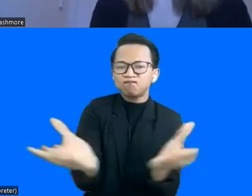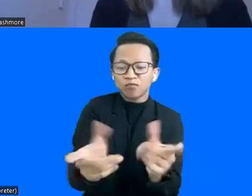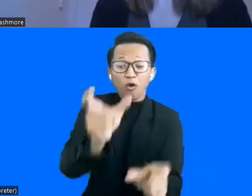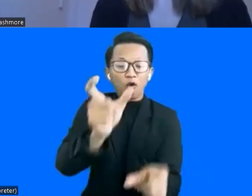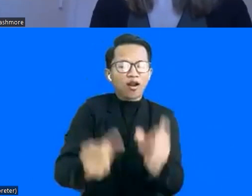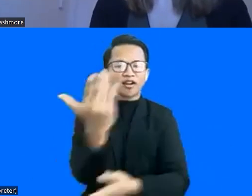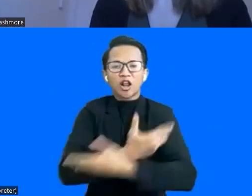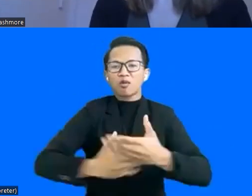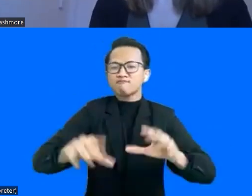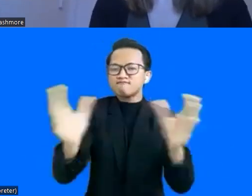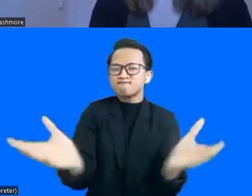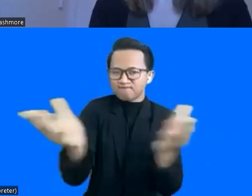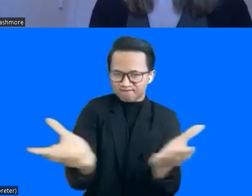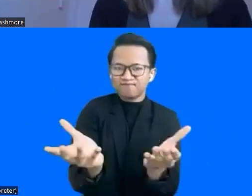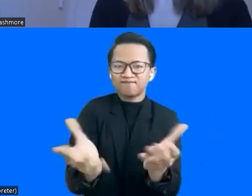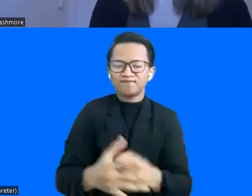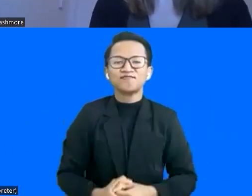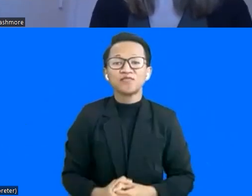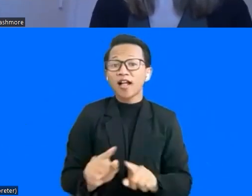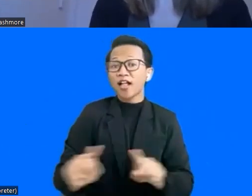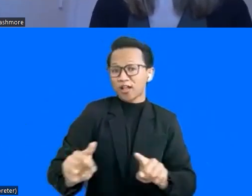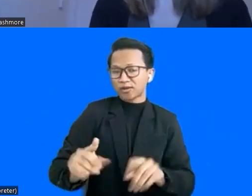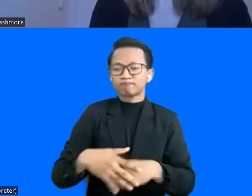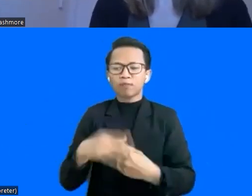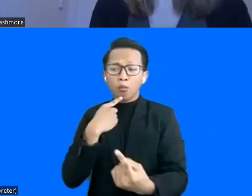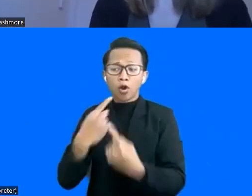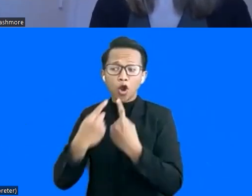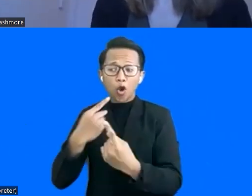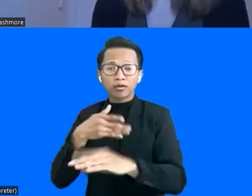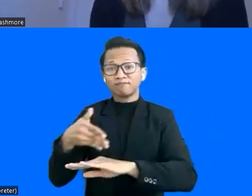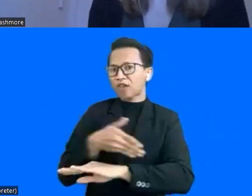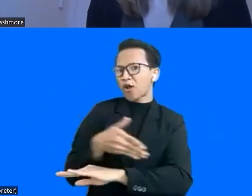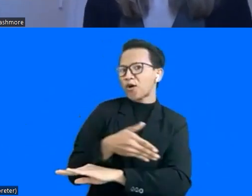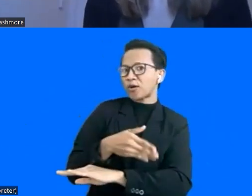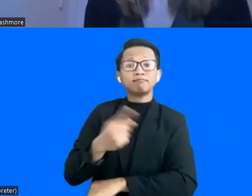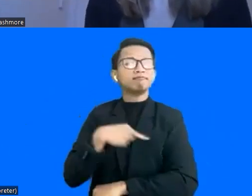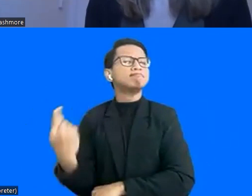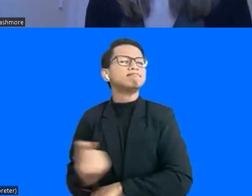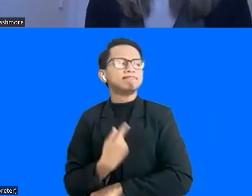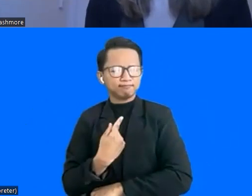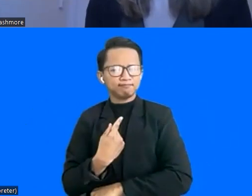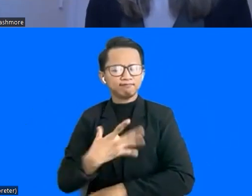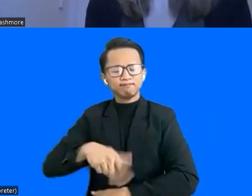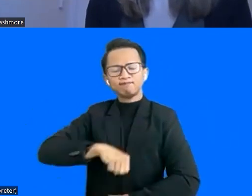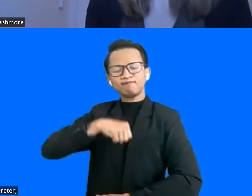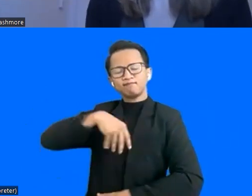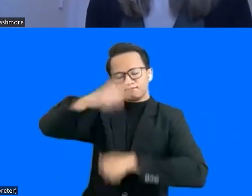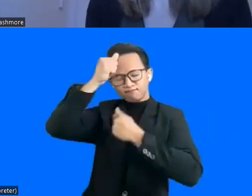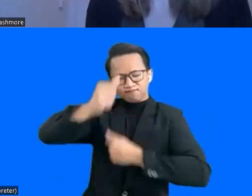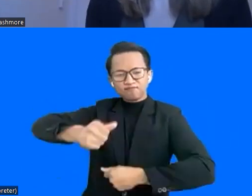disabilities. But before we dive in on to the discussions, we are very honored to have Ms. Kate,